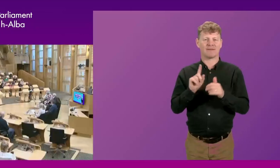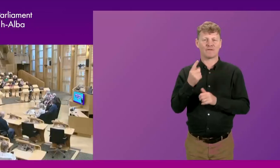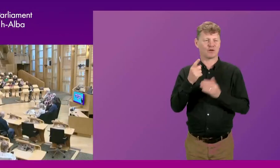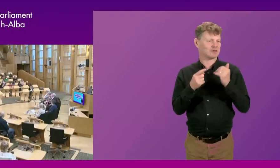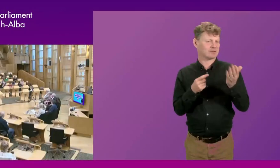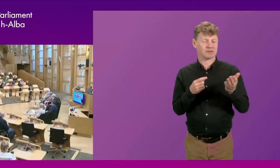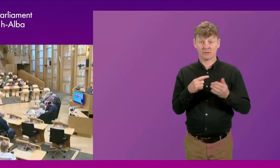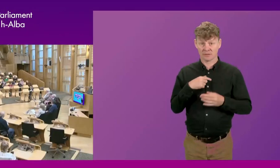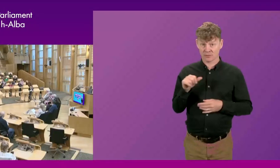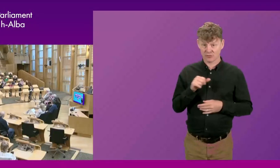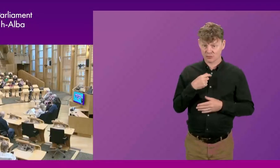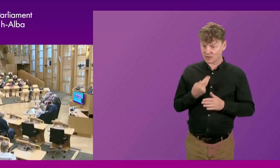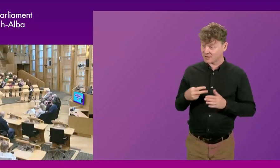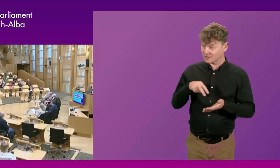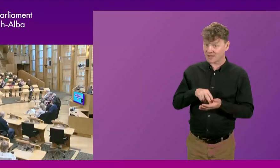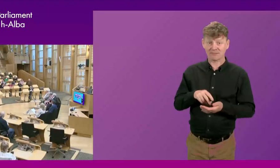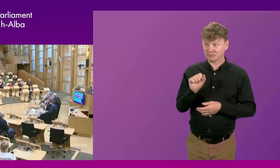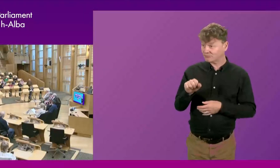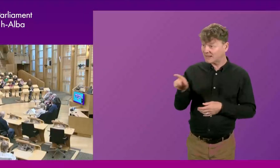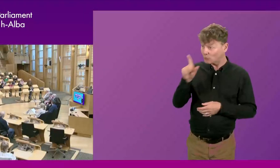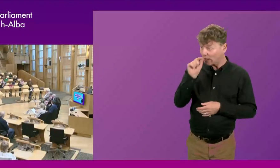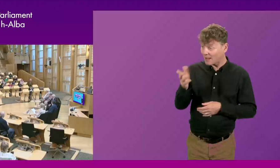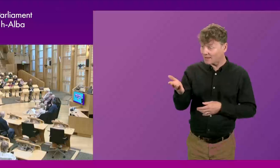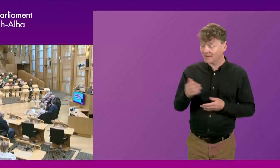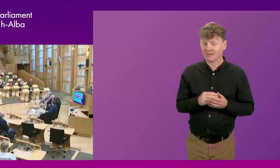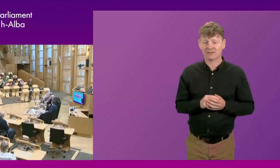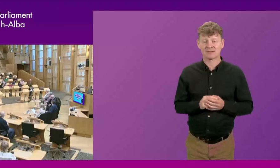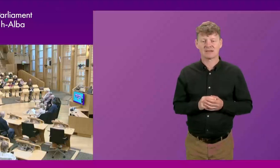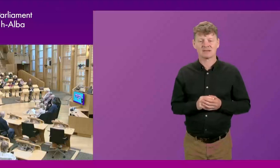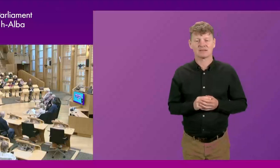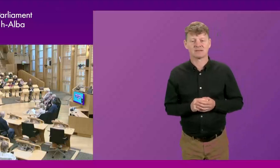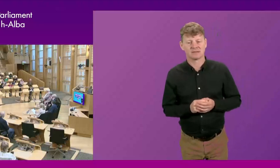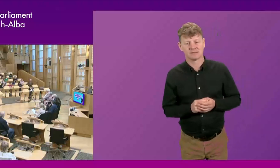Should I stand? Yes, if you're able, Dennis. Thank you. Thank you.